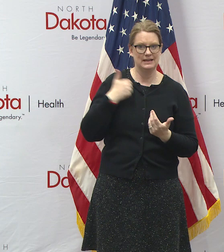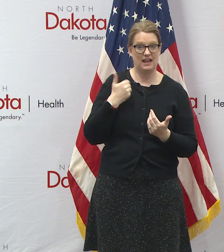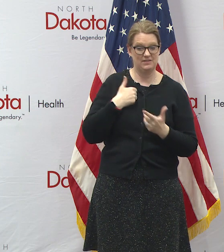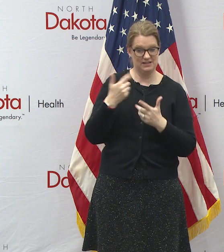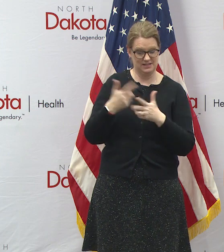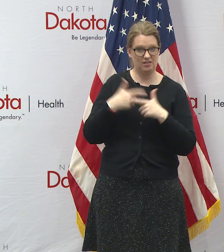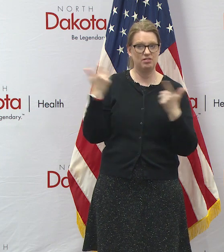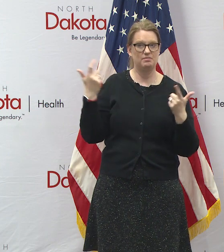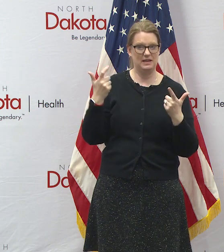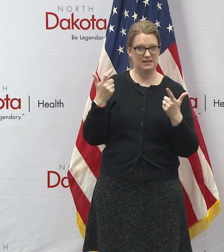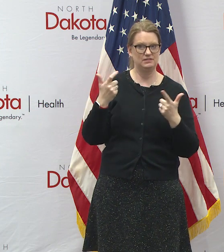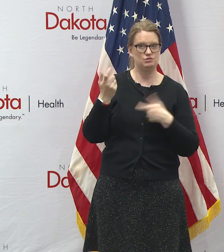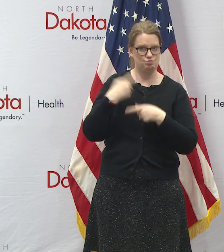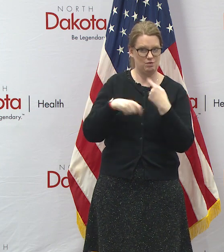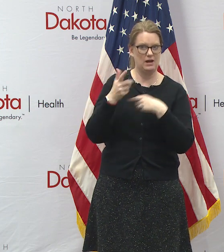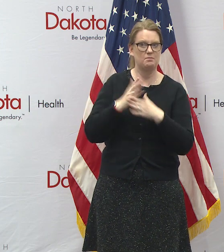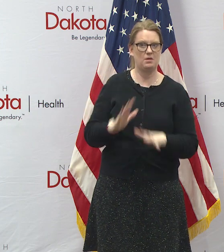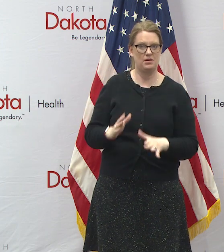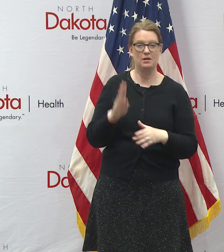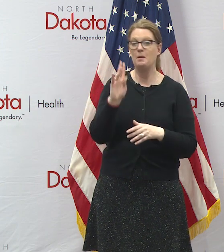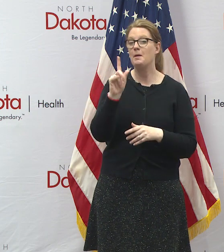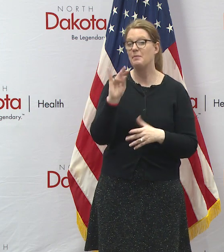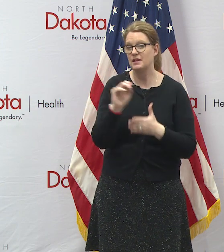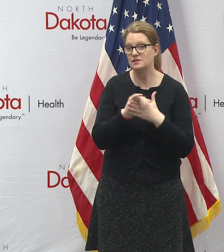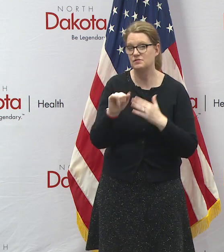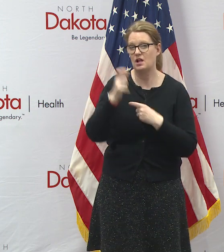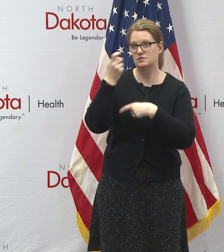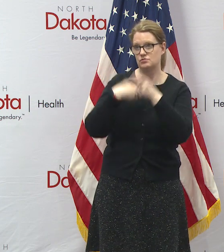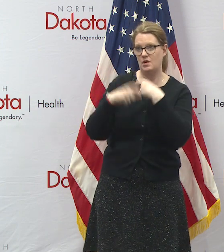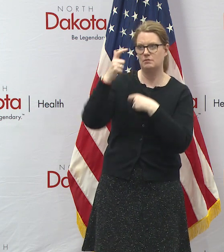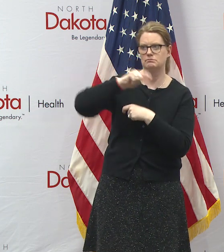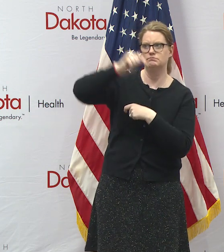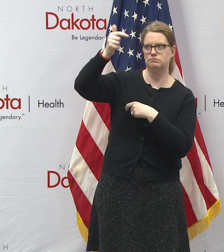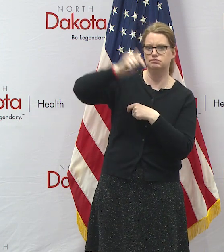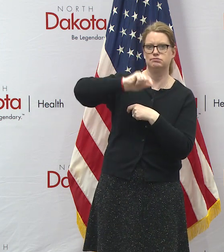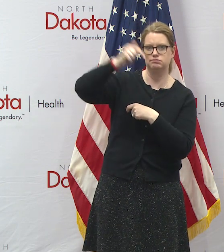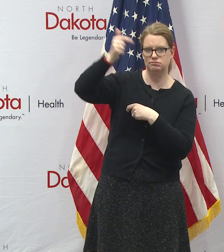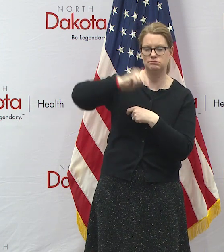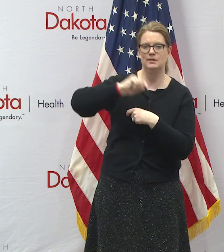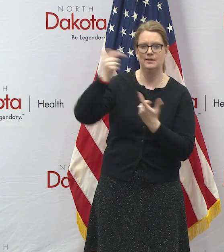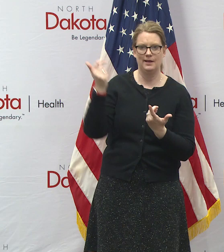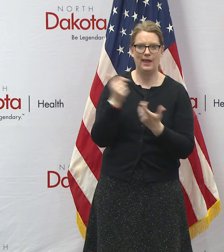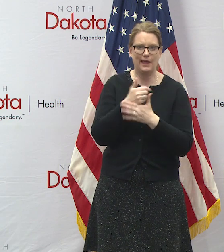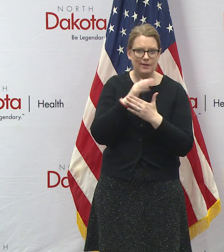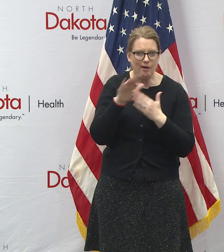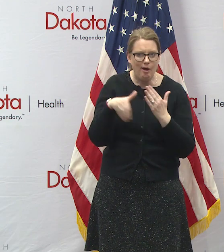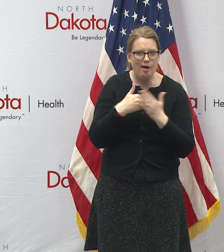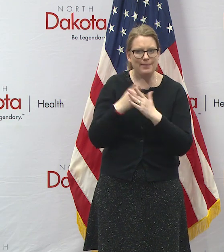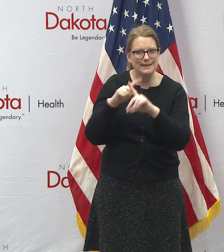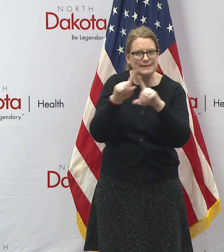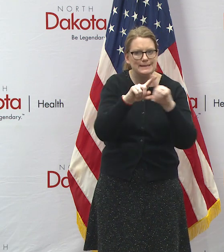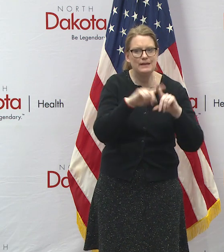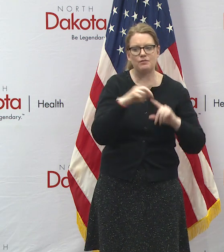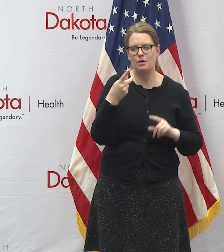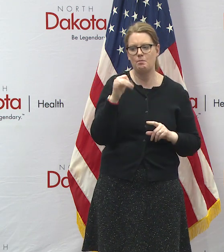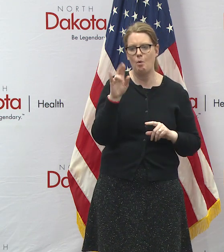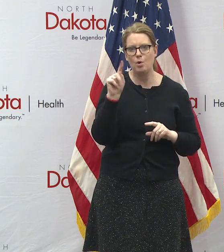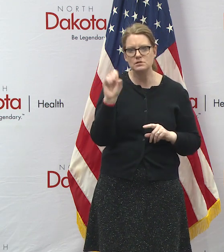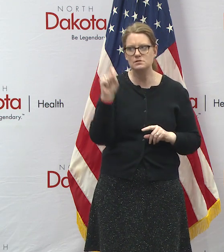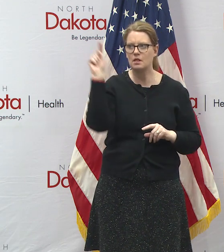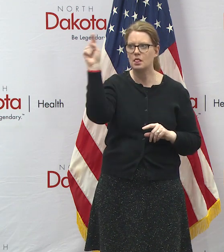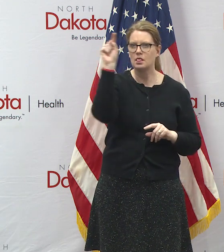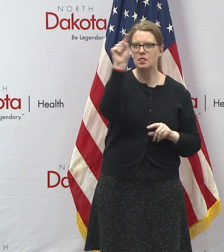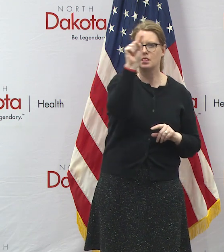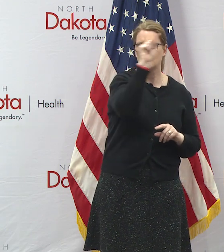partner billions of dollars of trade going on every year and across all the ports where we move back and forth across the borders and so again uh